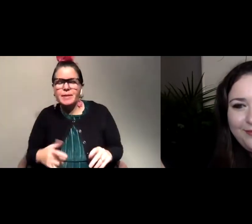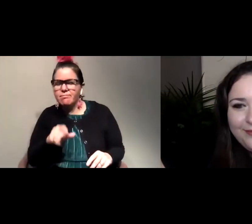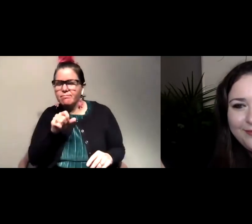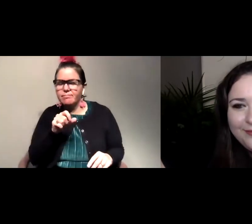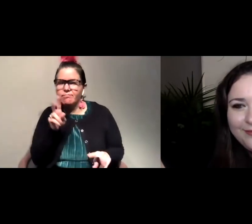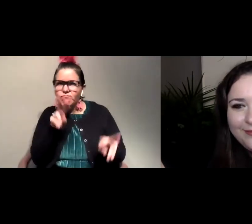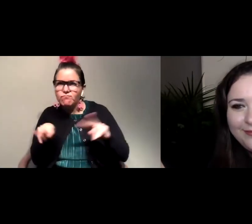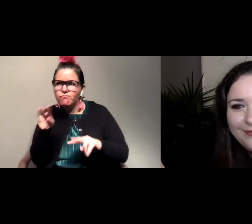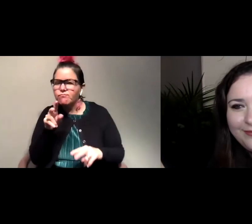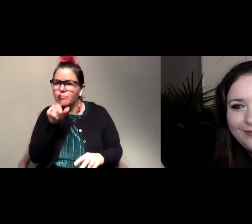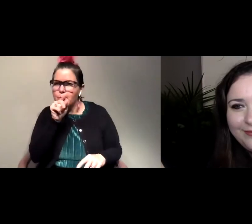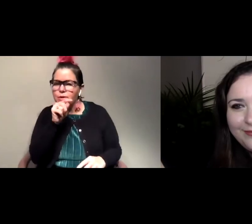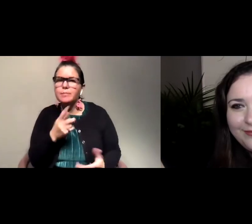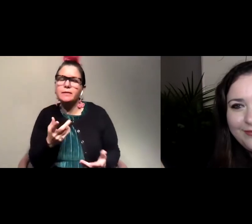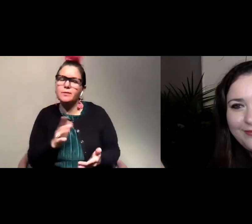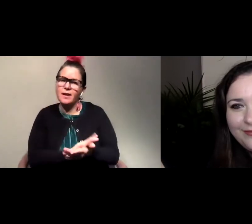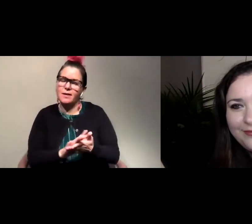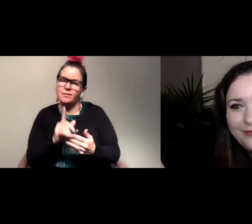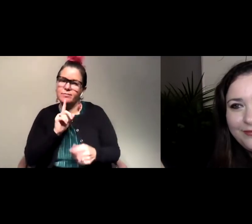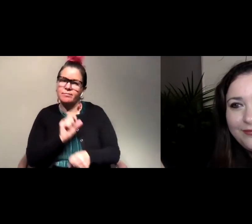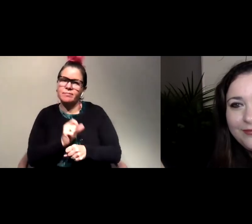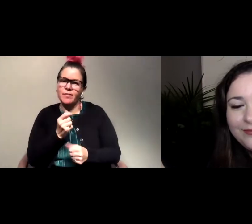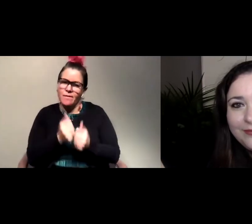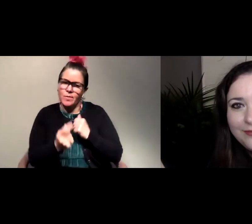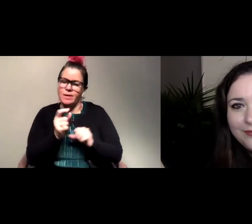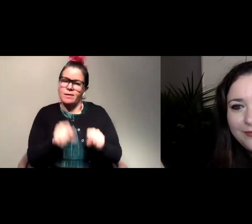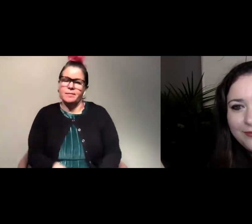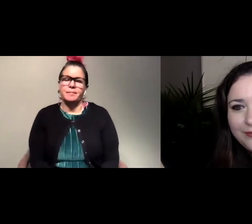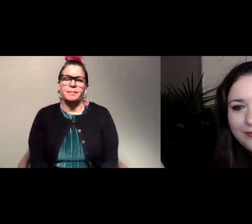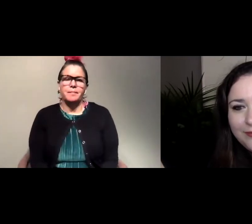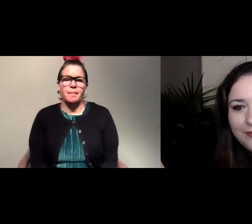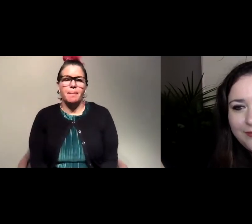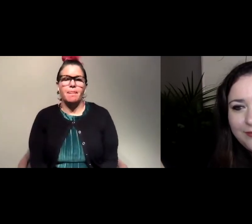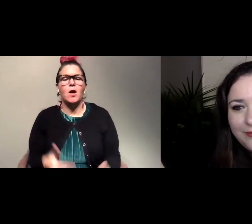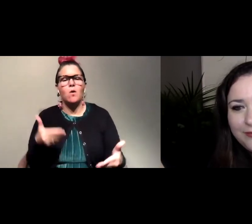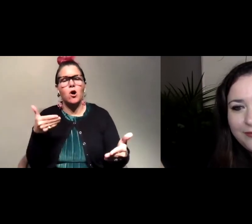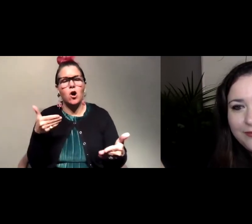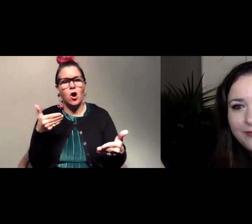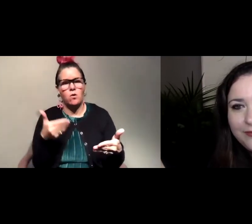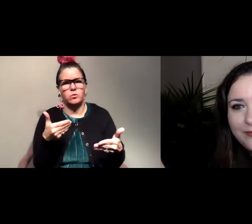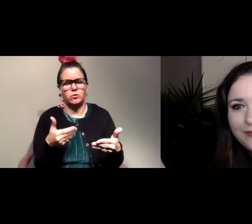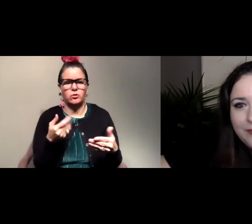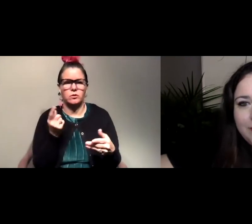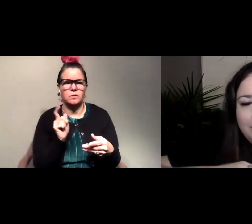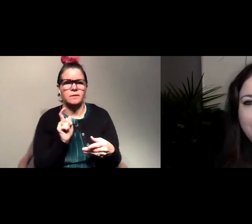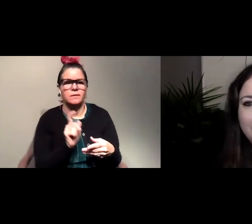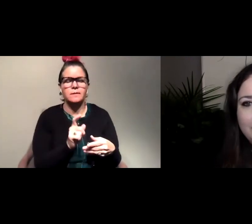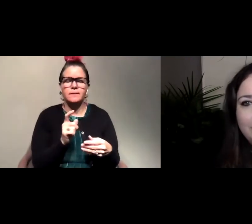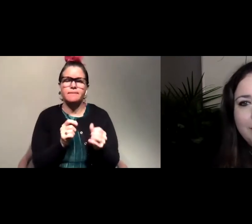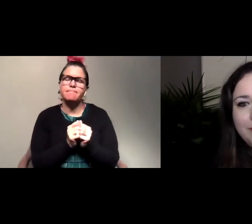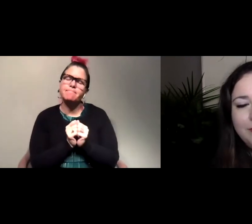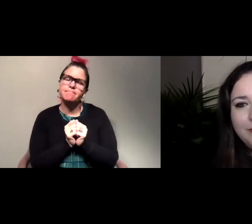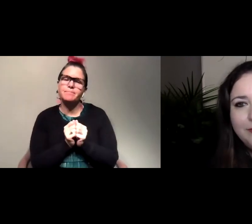it's really nice that it's for everybody. Um, in terms of getting closer to birds, yeah, it can be really